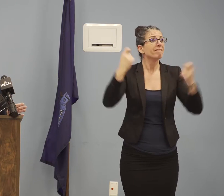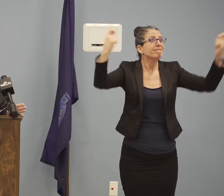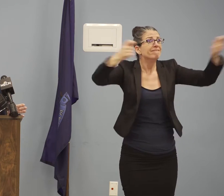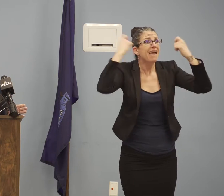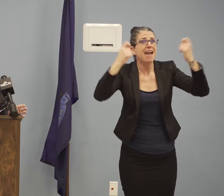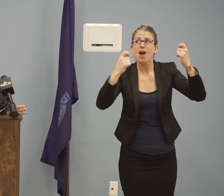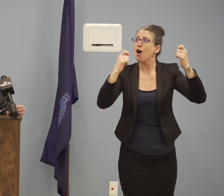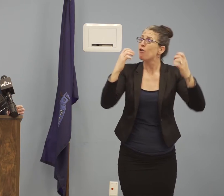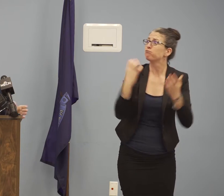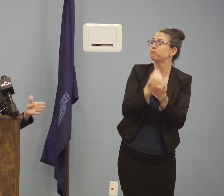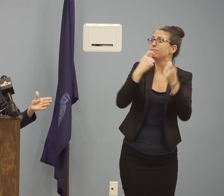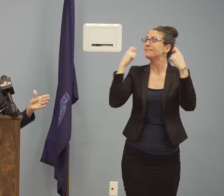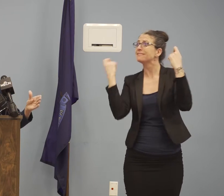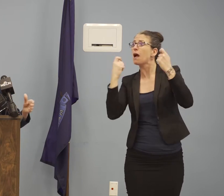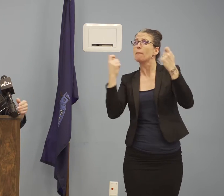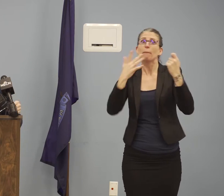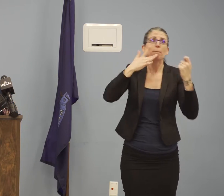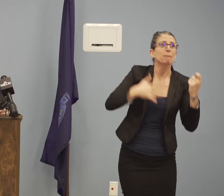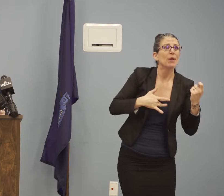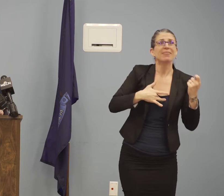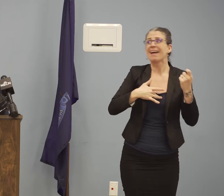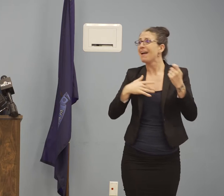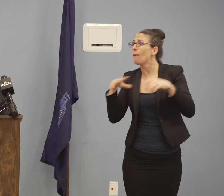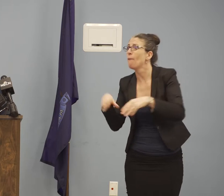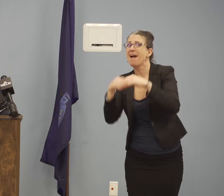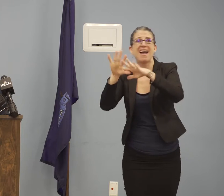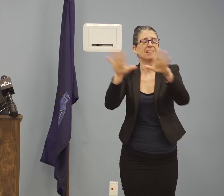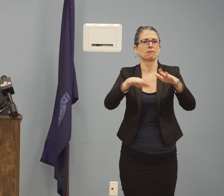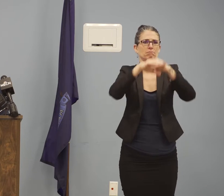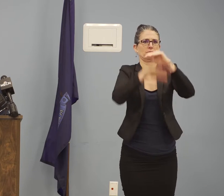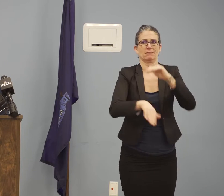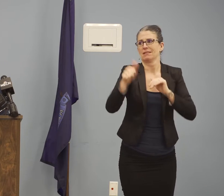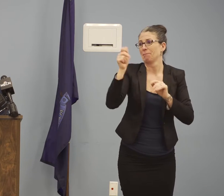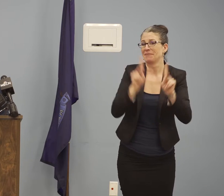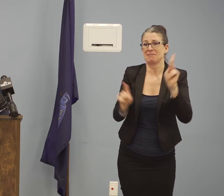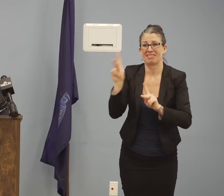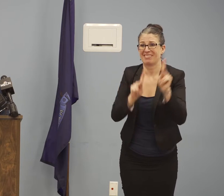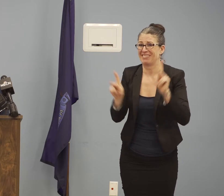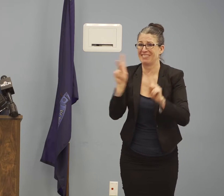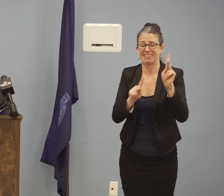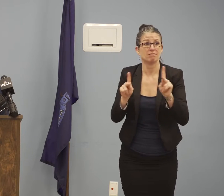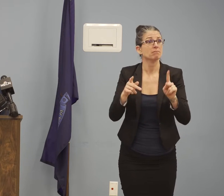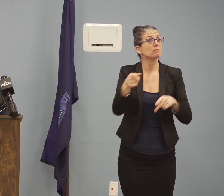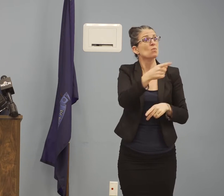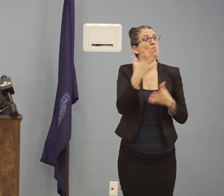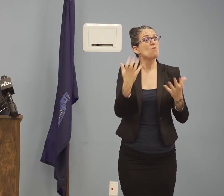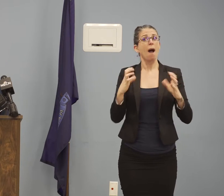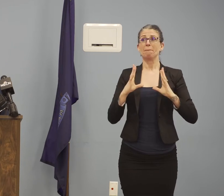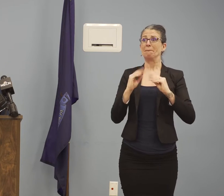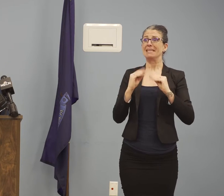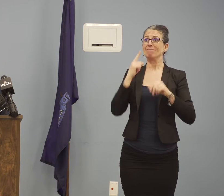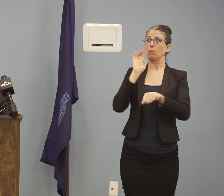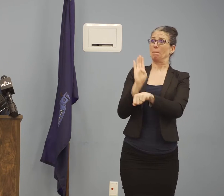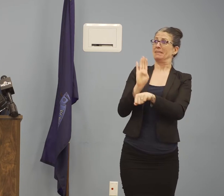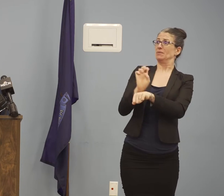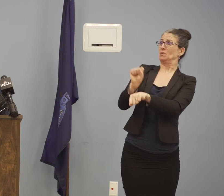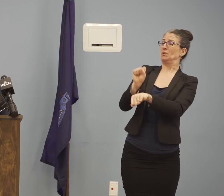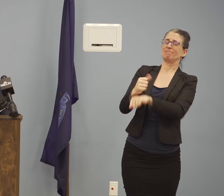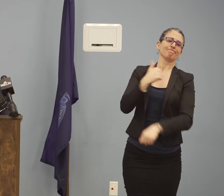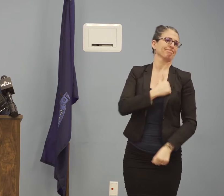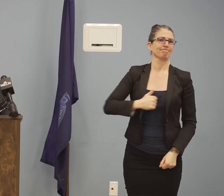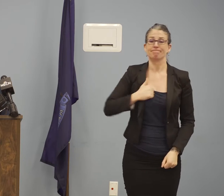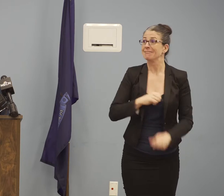arena, large conference room, meeting hall, theater, gymnasium,